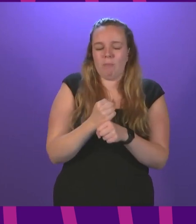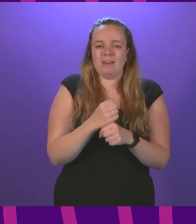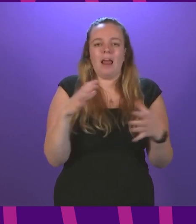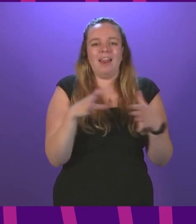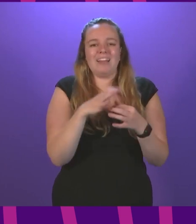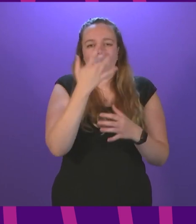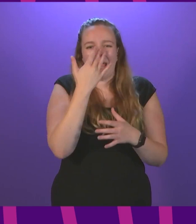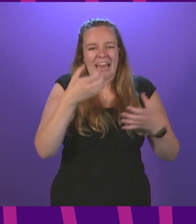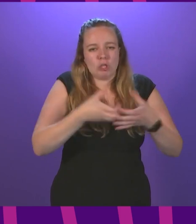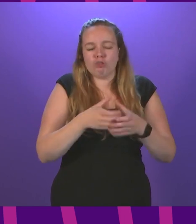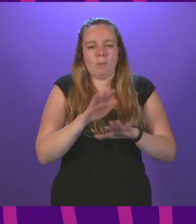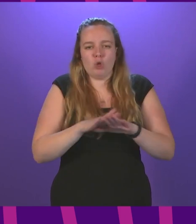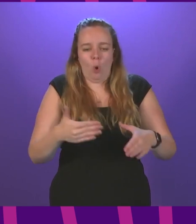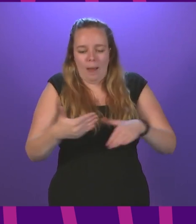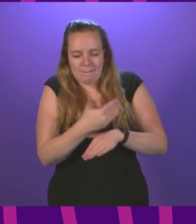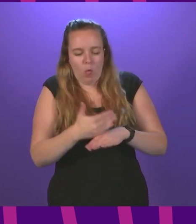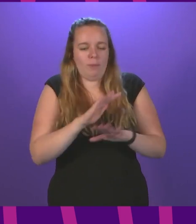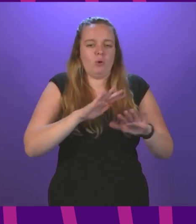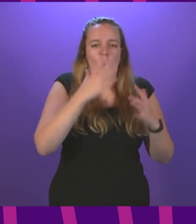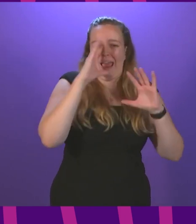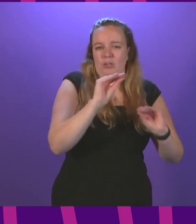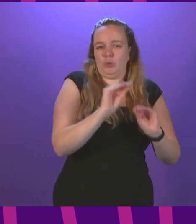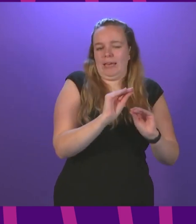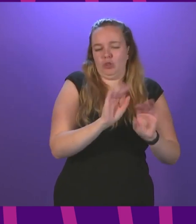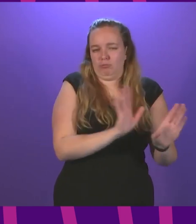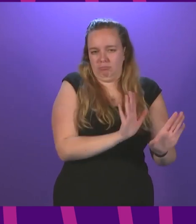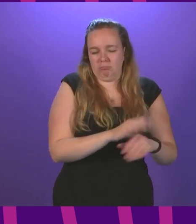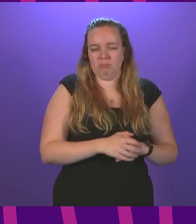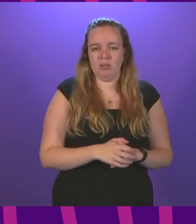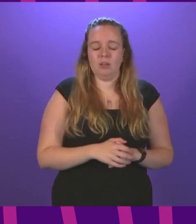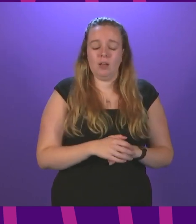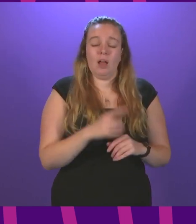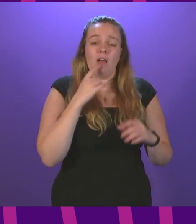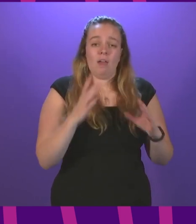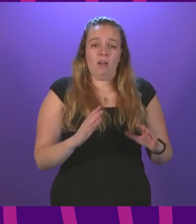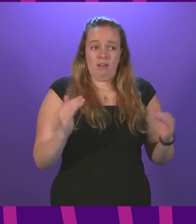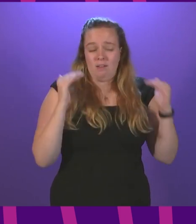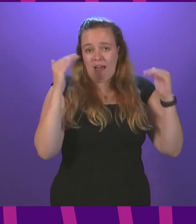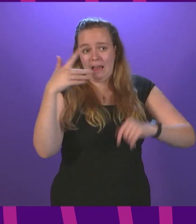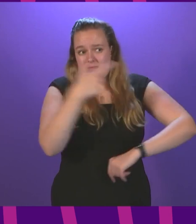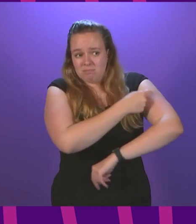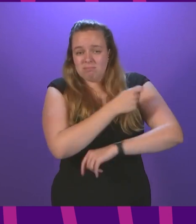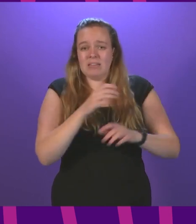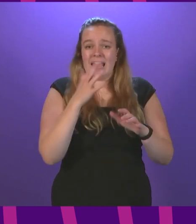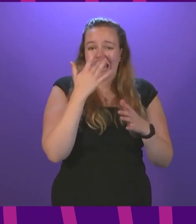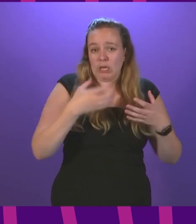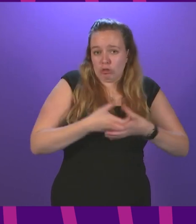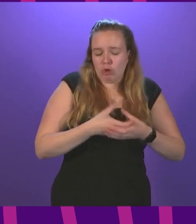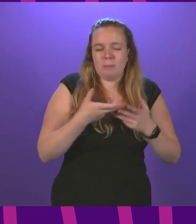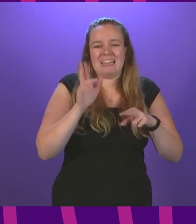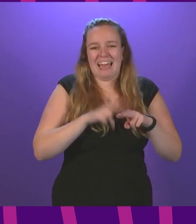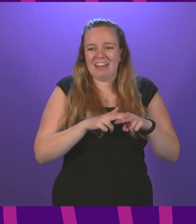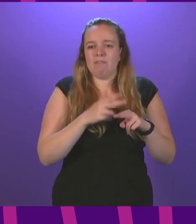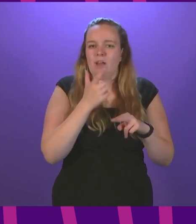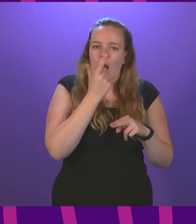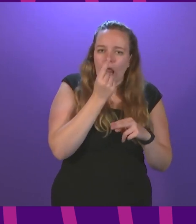age group rather than by employment or education and the high uptake in age groups where there are likely